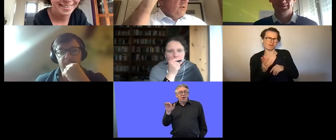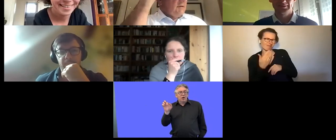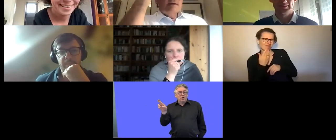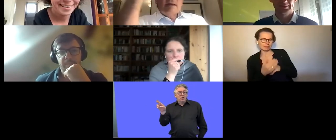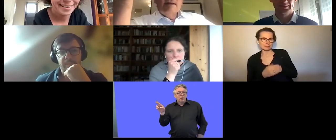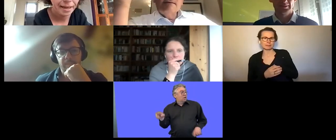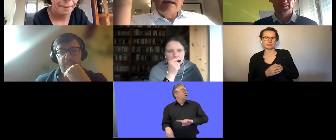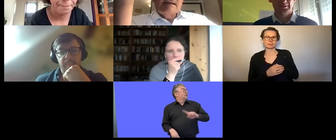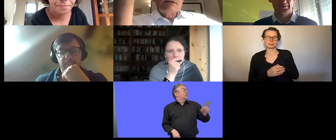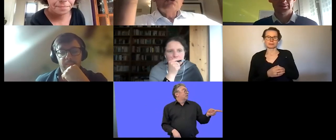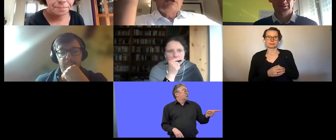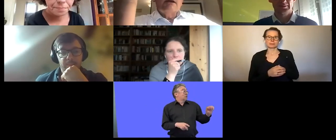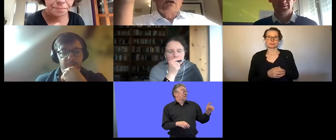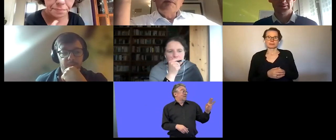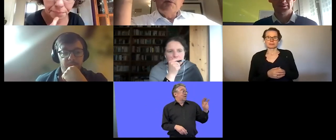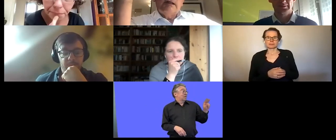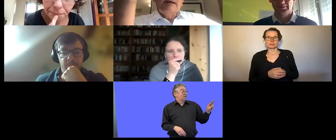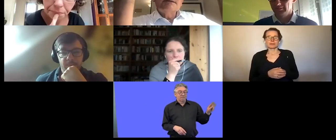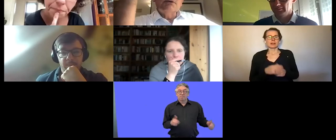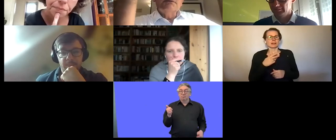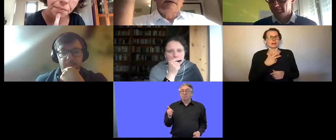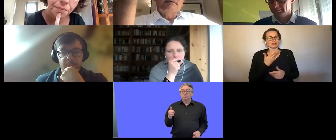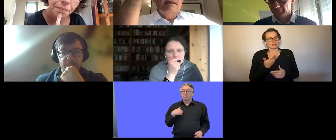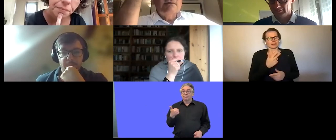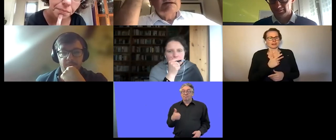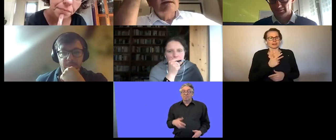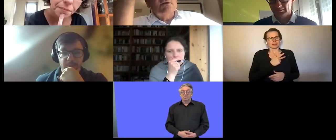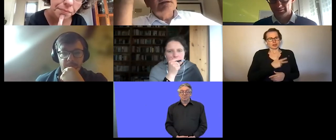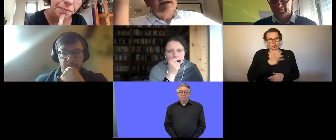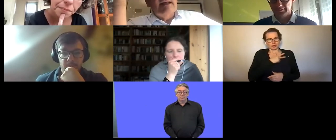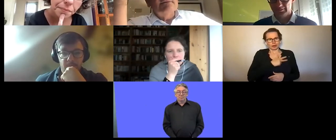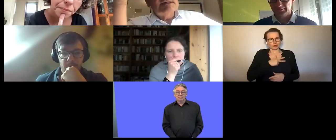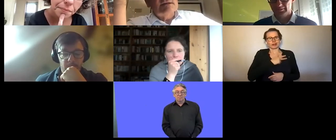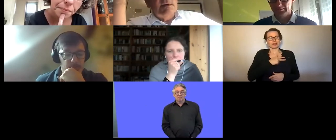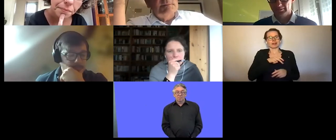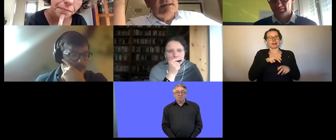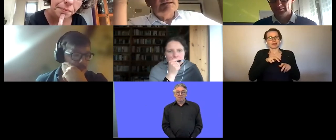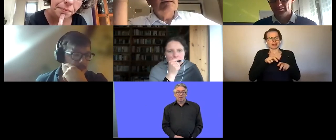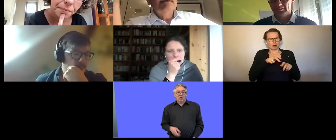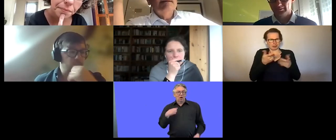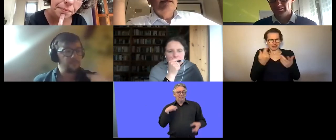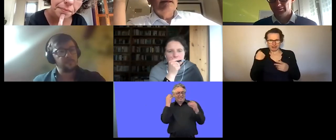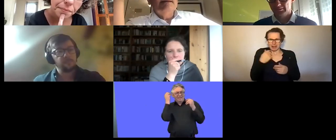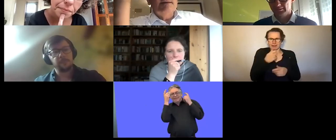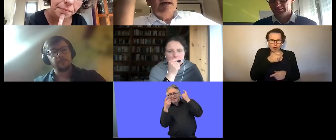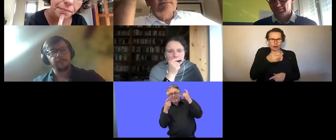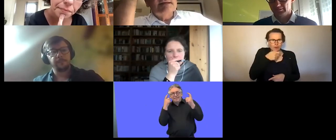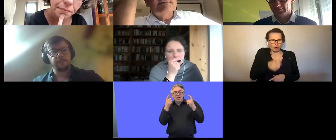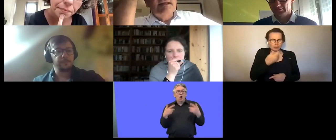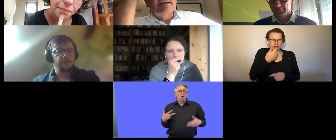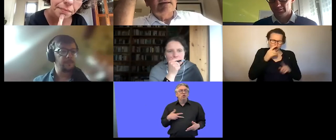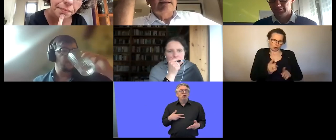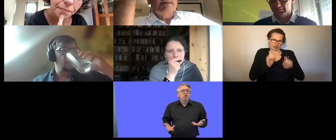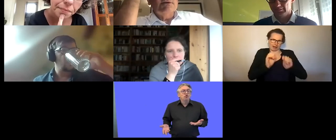yes thank you we were talking a lot about the social economy model and i'd like to explain